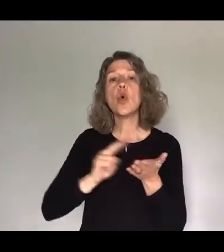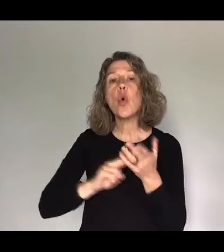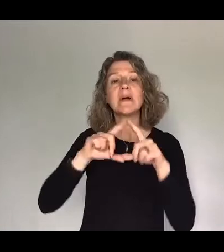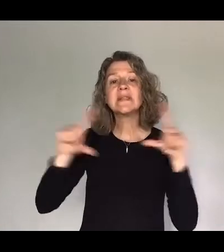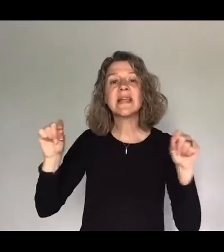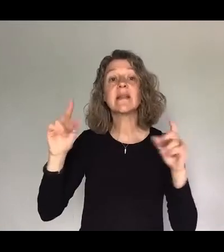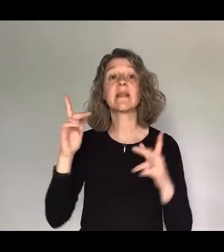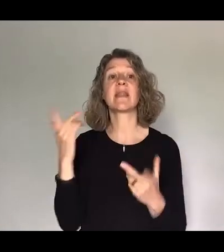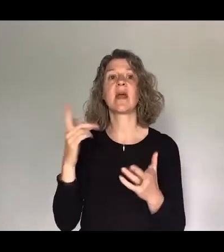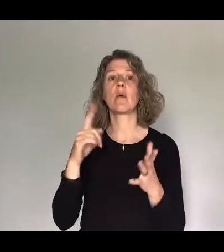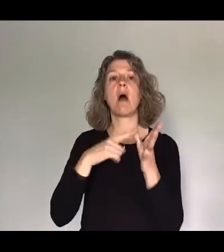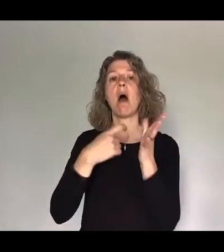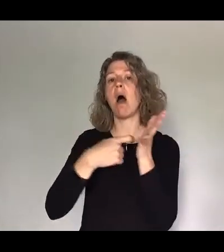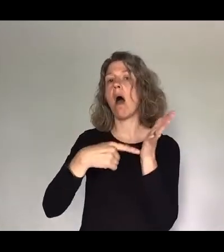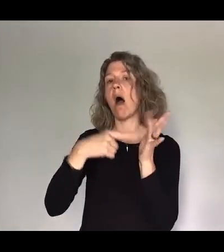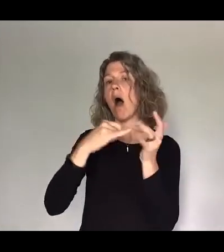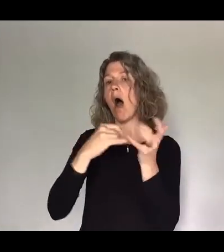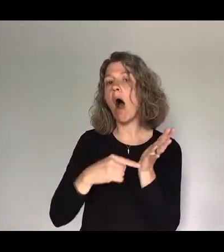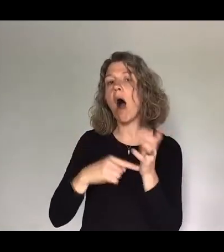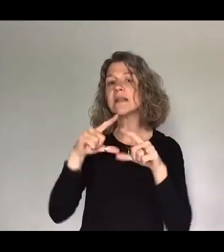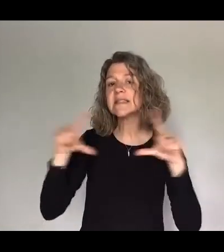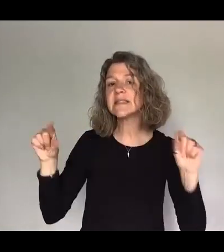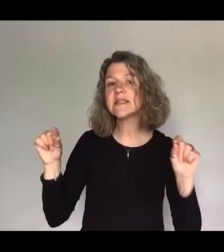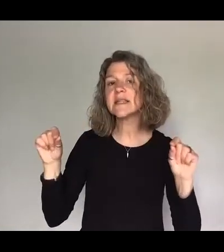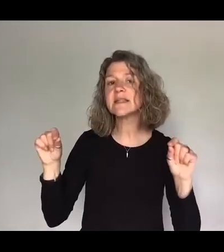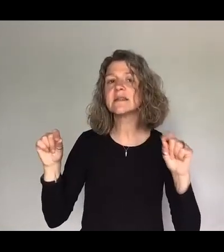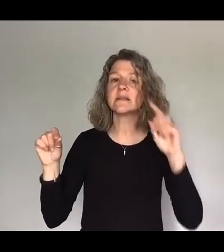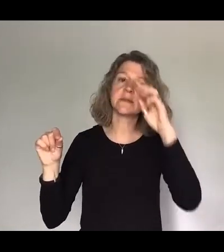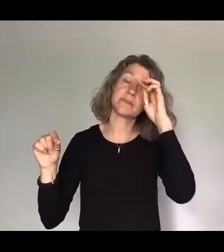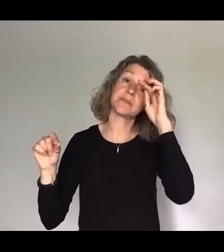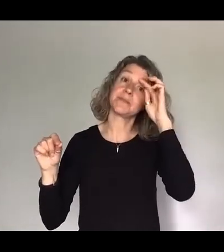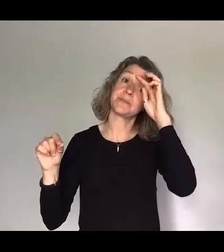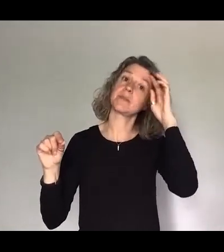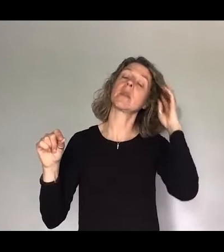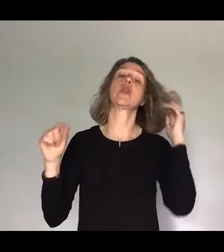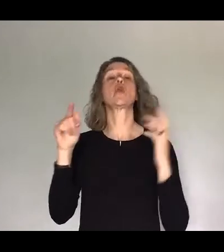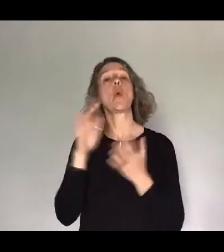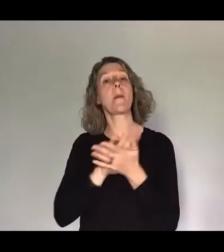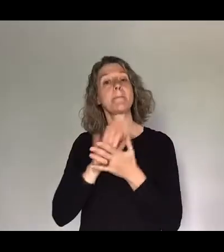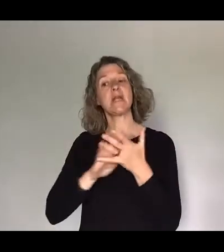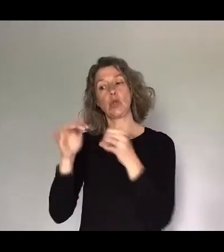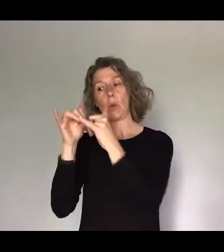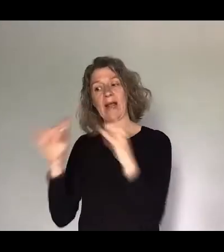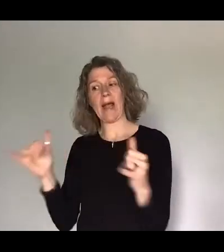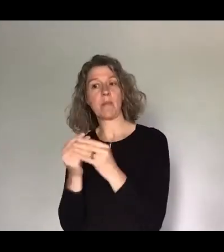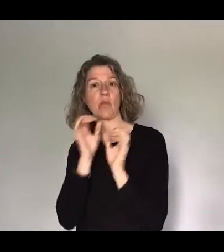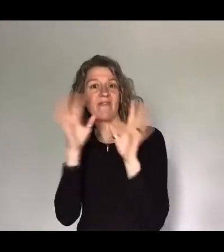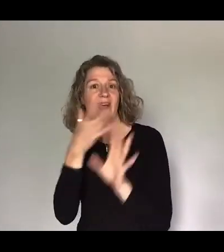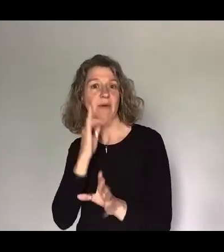it wasn't focused just to clarify so you kind of camped with all of the artists together you got your food included it was a whole